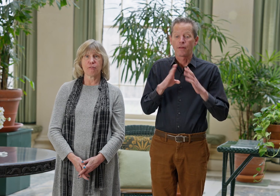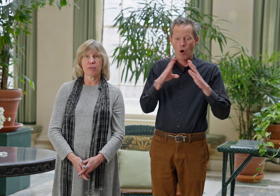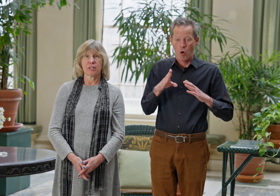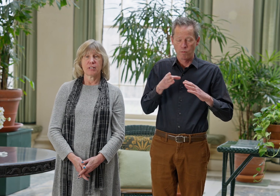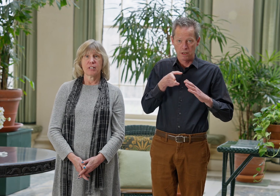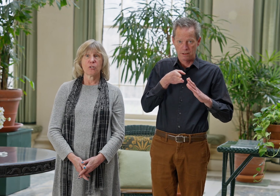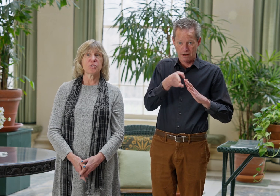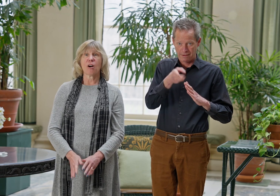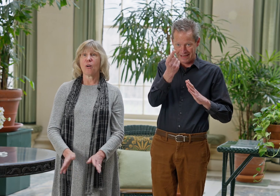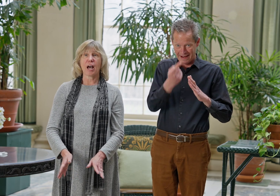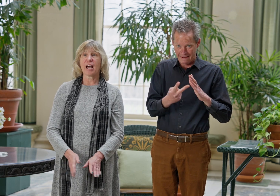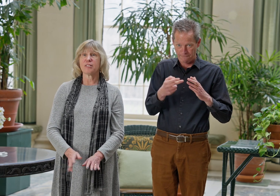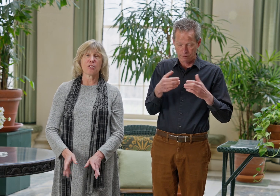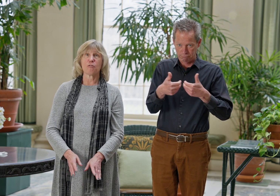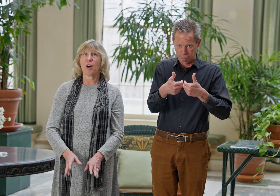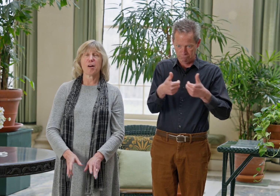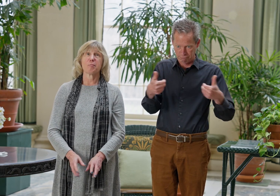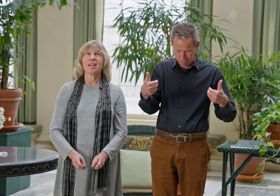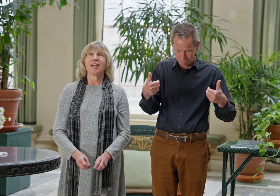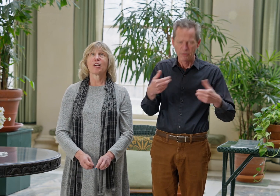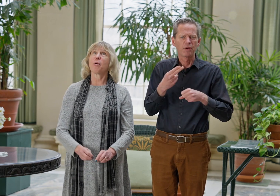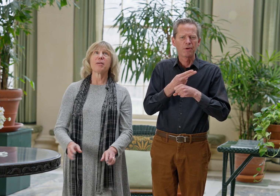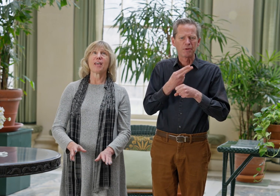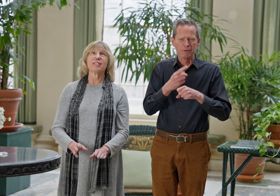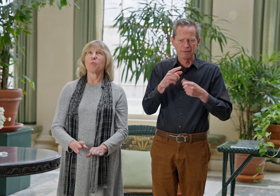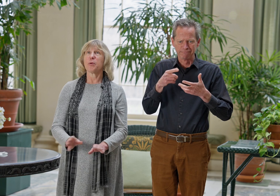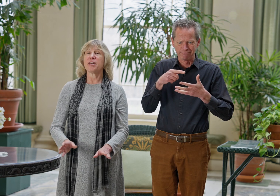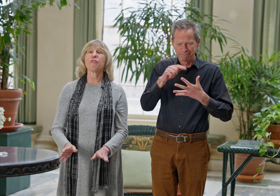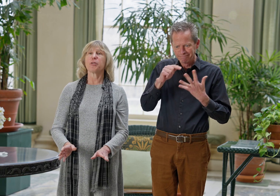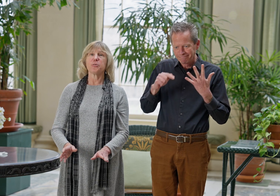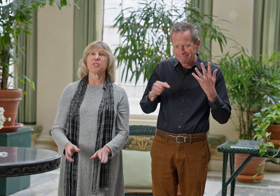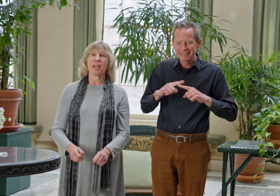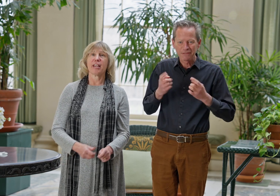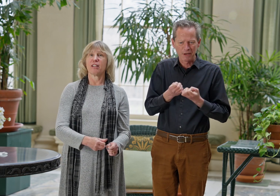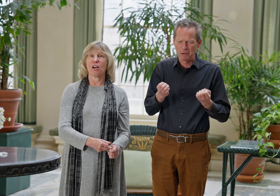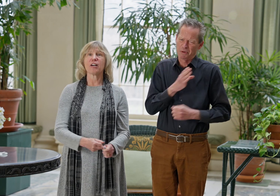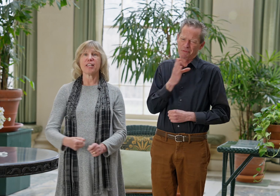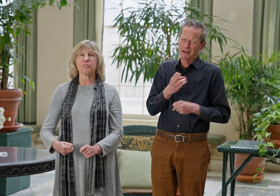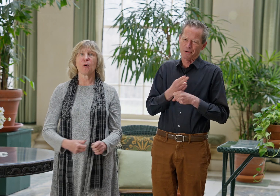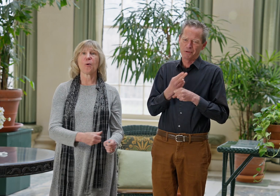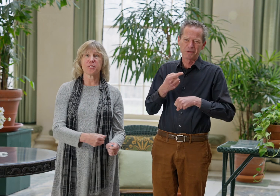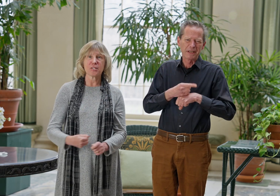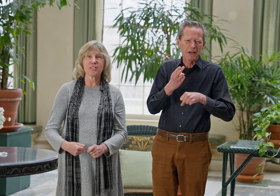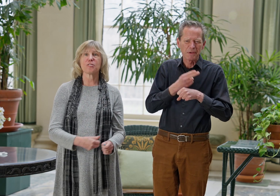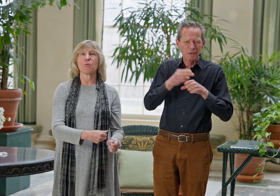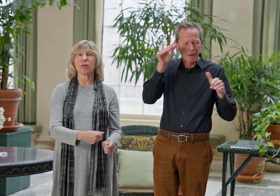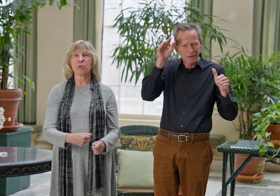using all kinds of equipment that we would never use today. Donkeys, horses, railroad